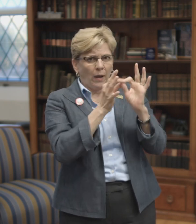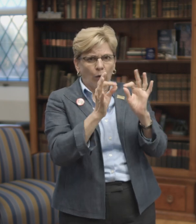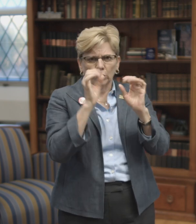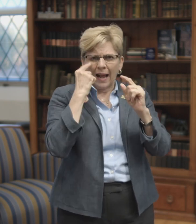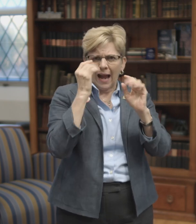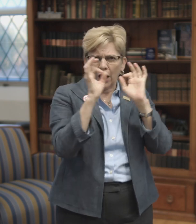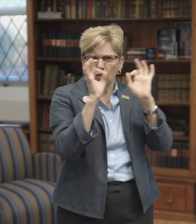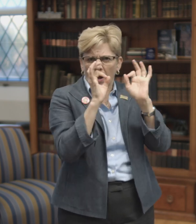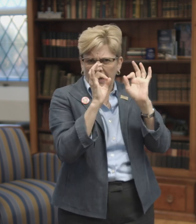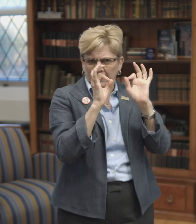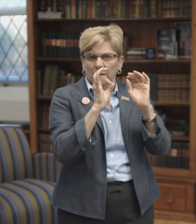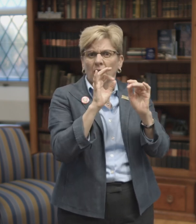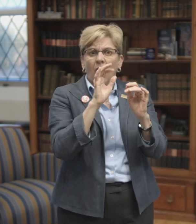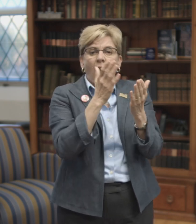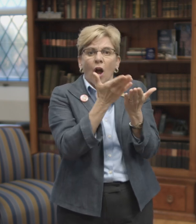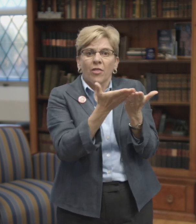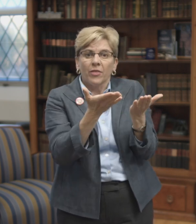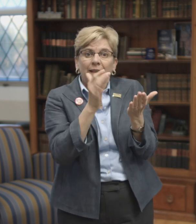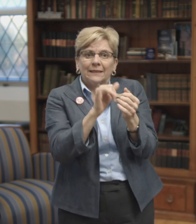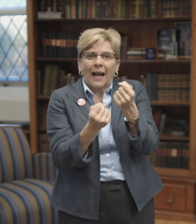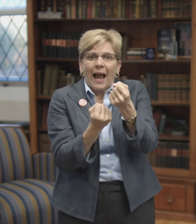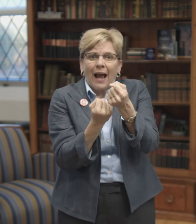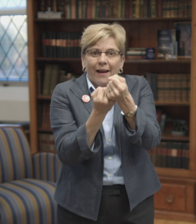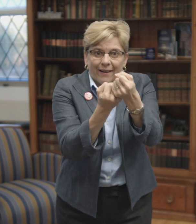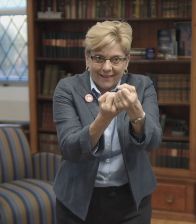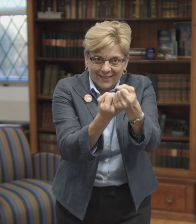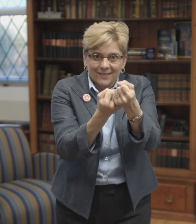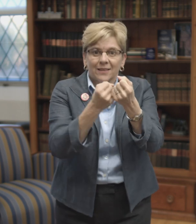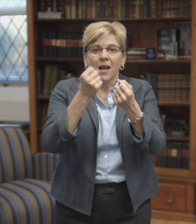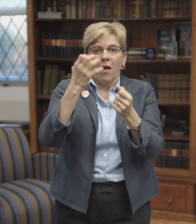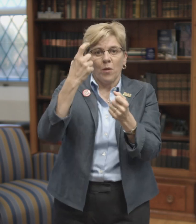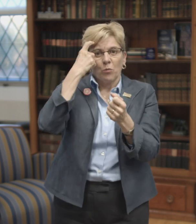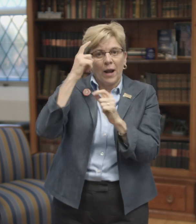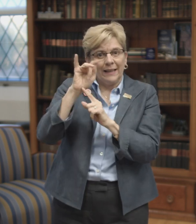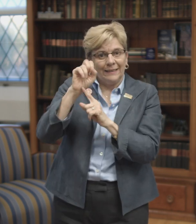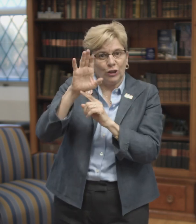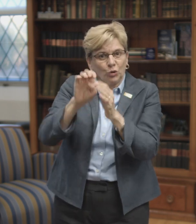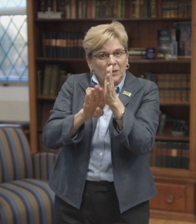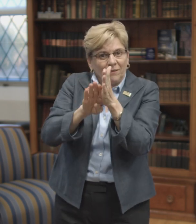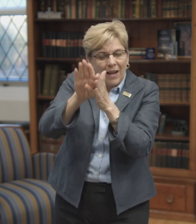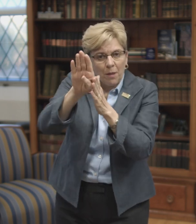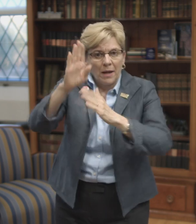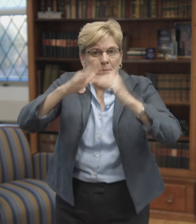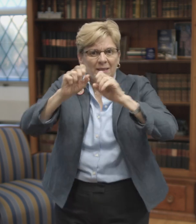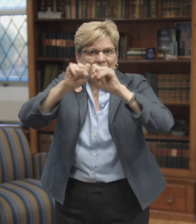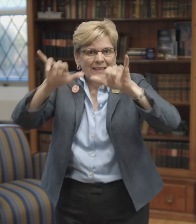experience with a visual language and eye tracking that comes with it, these are the kinds of things that actually enhance and support tissue